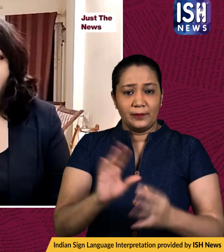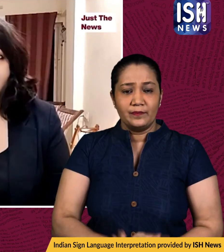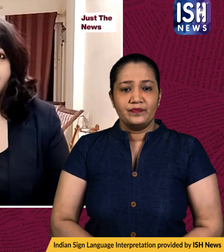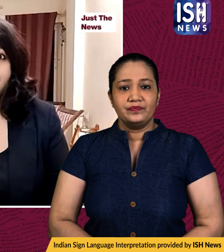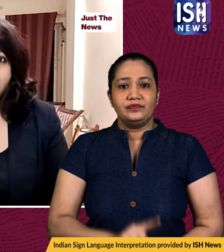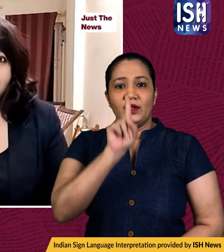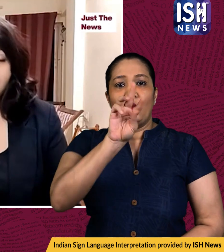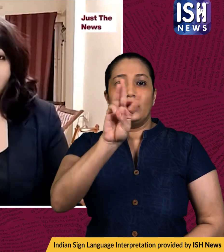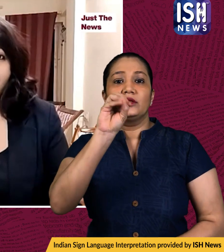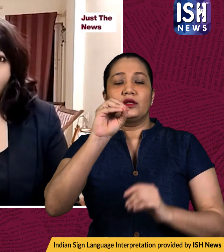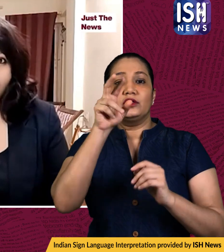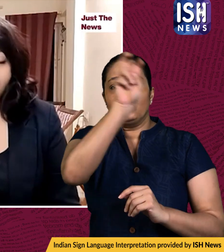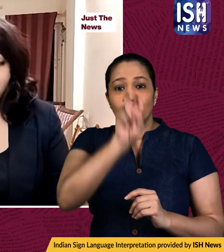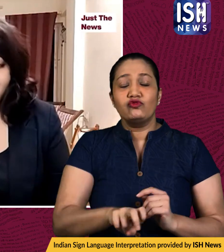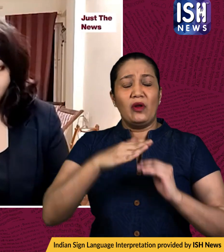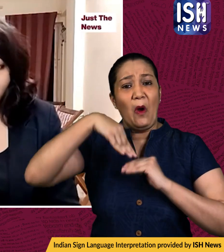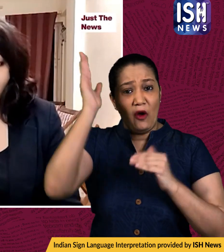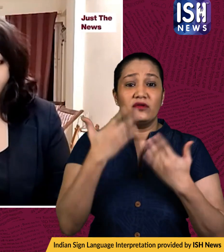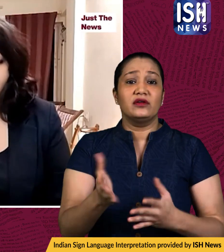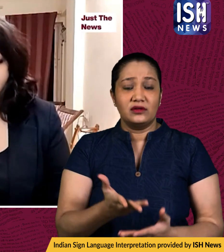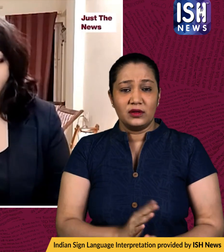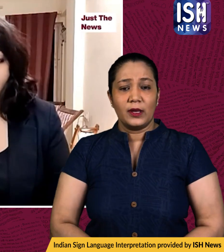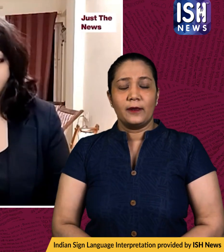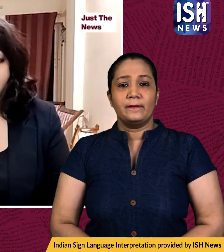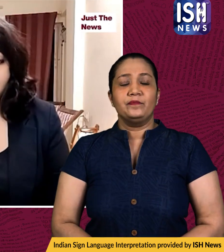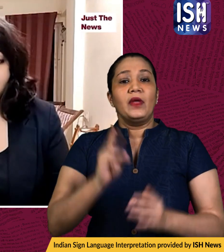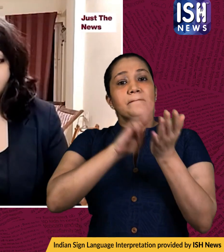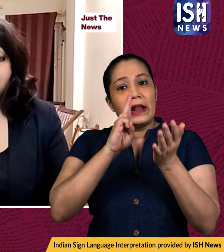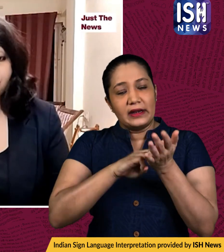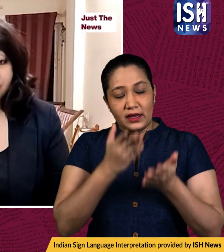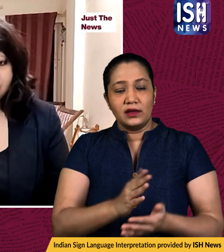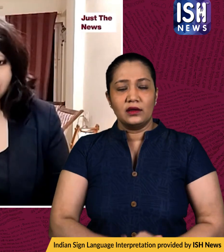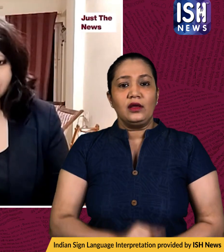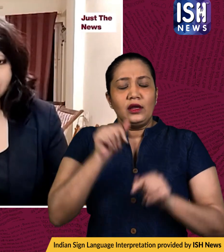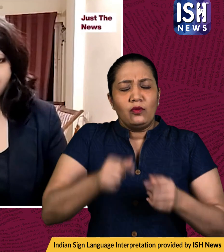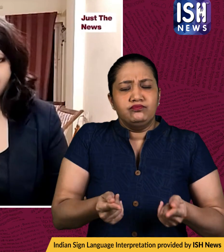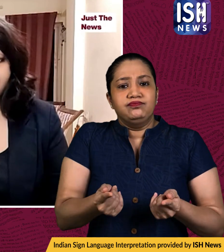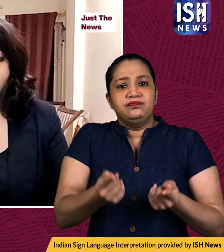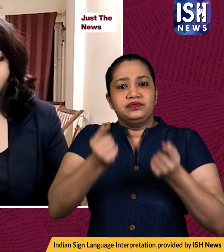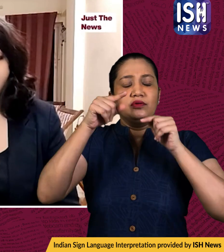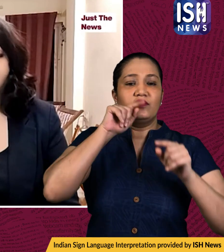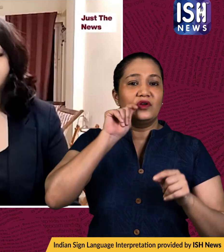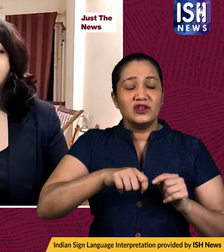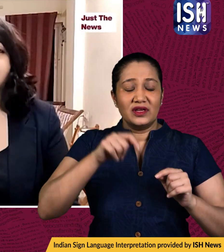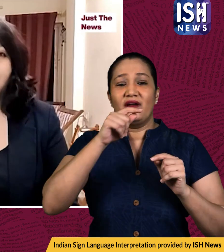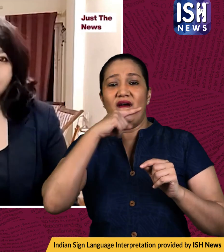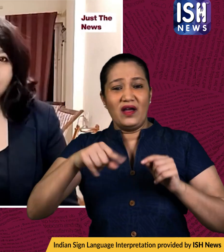130 dollar per barrel uh mark on monday and has been increasing since the russia ukraine crisis has